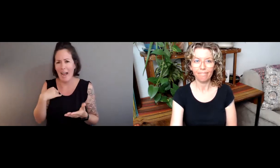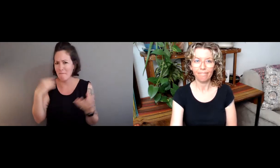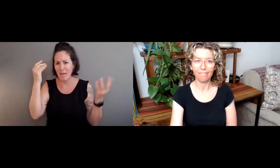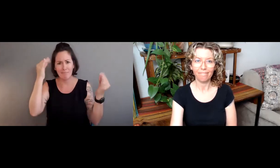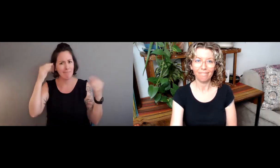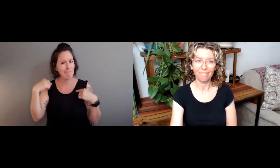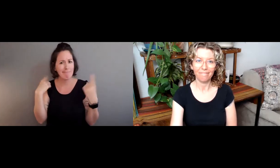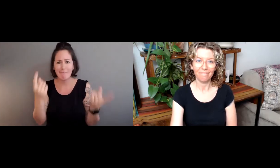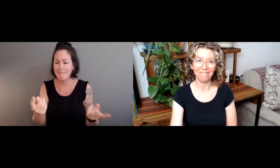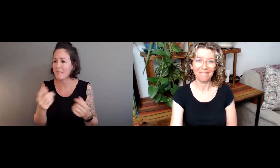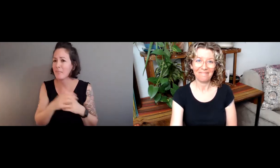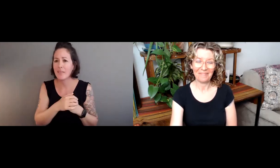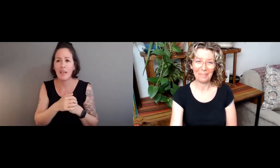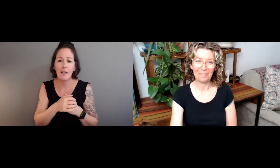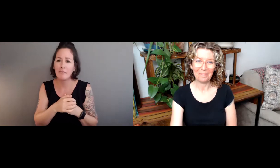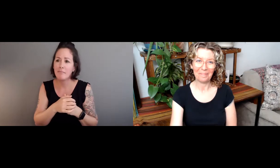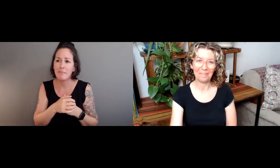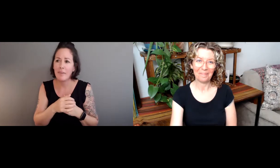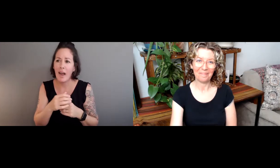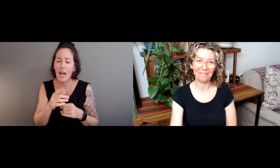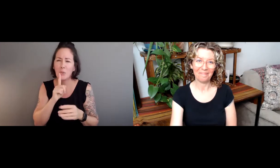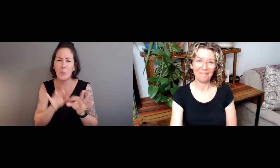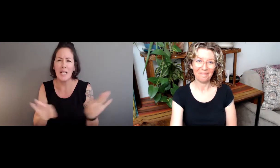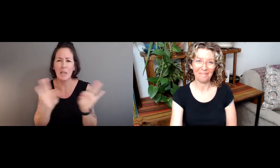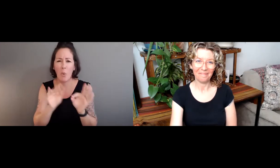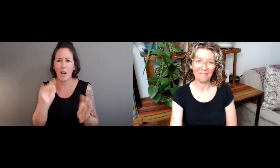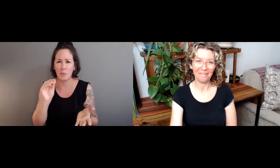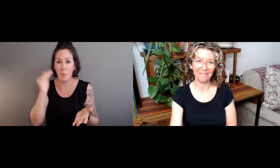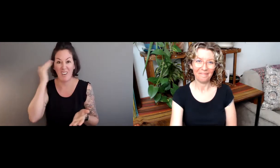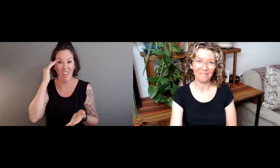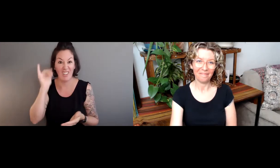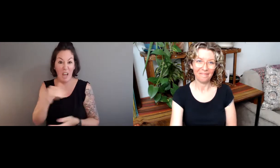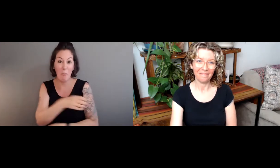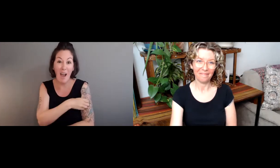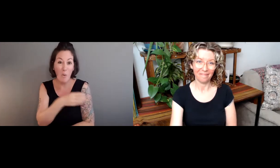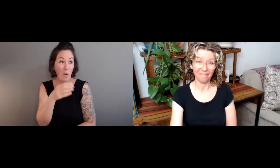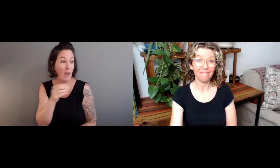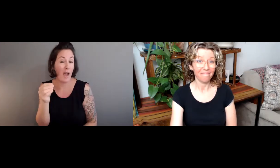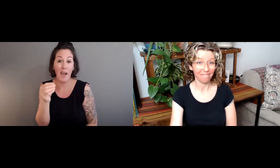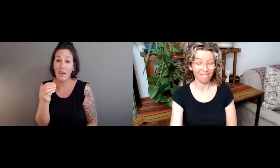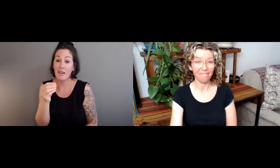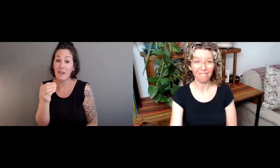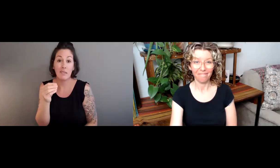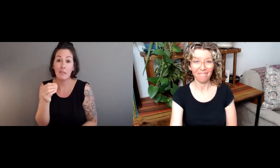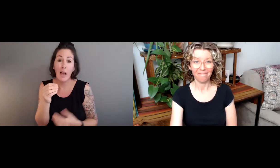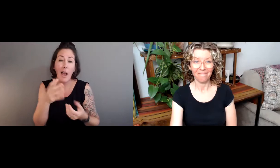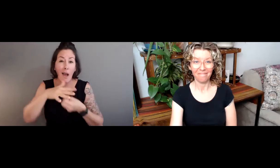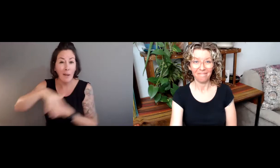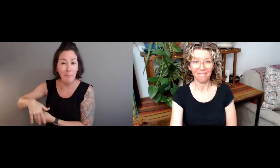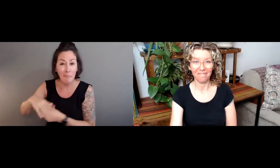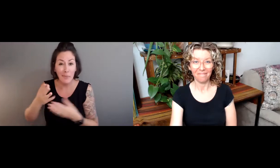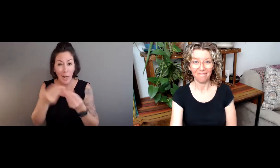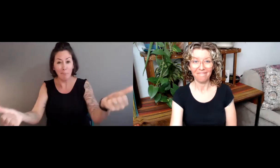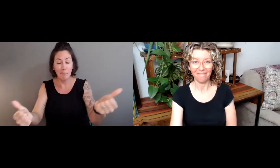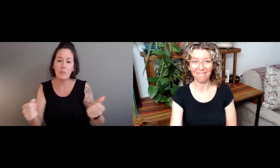a variety of language communities. And so that's something that I've been thinking about for quite a long time. It's so important to acknowledge that